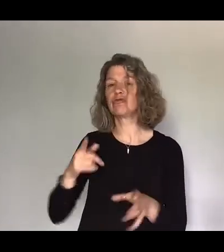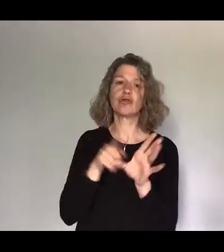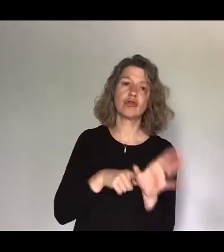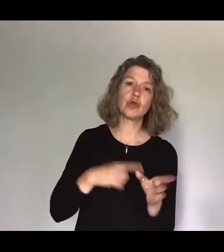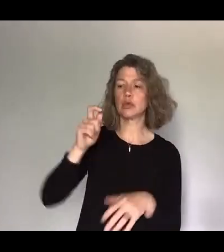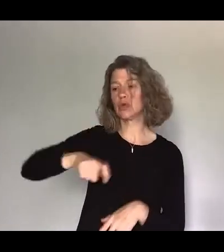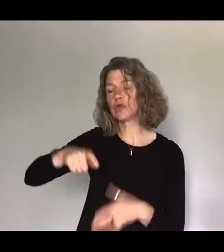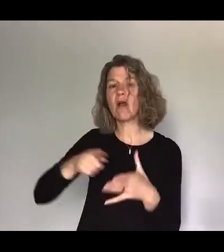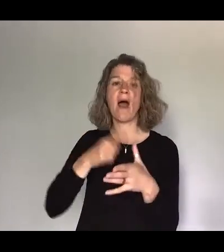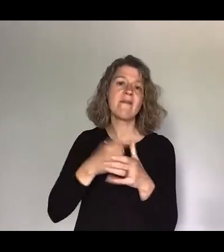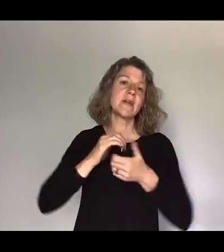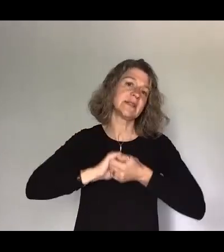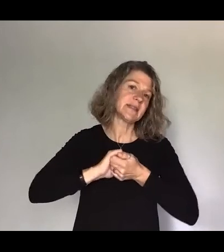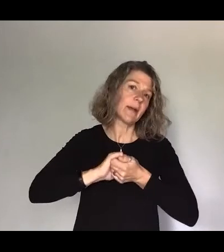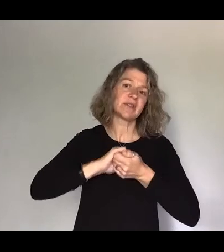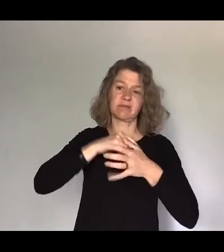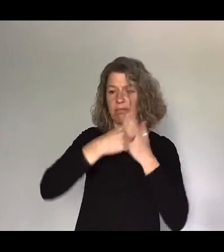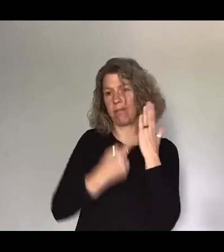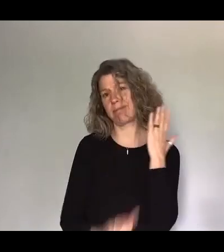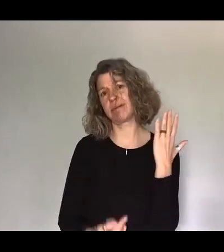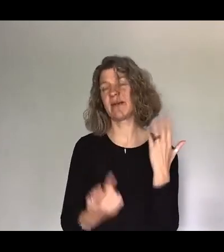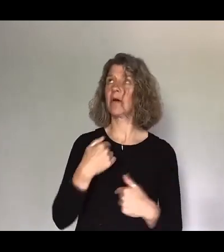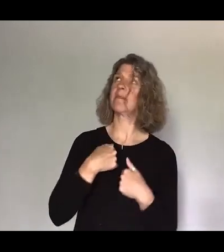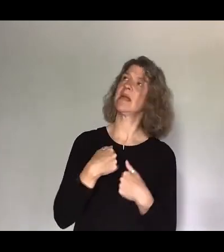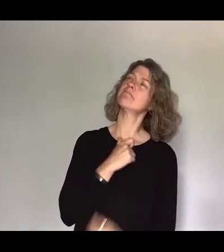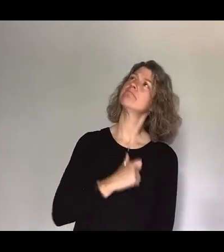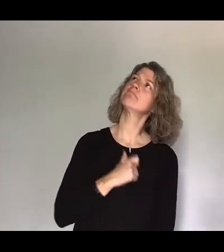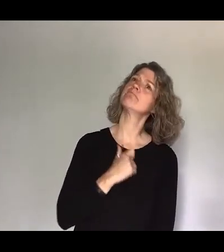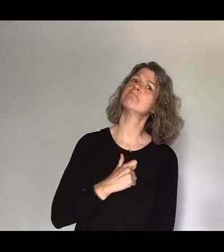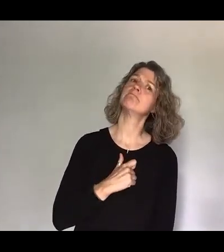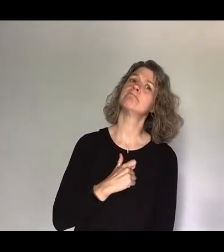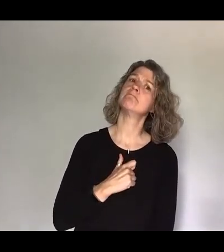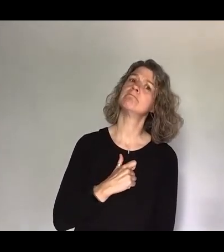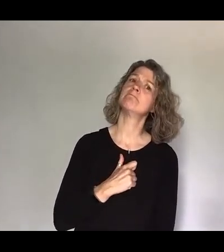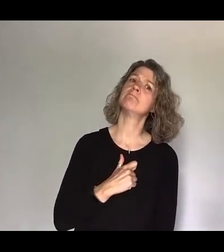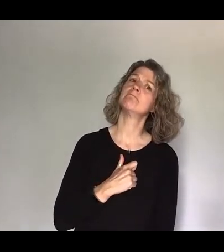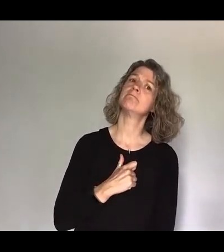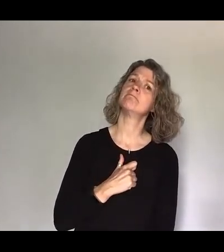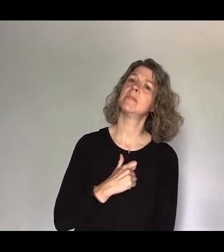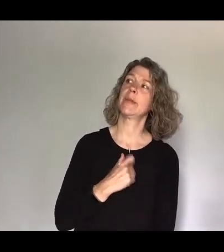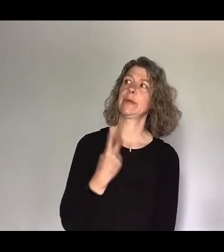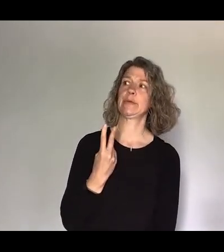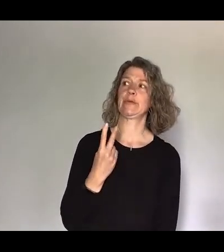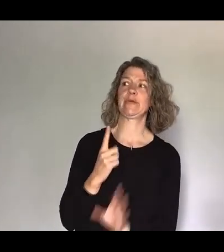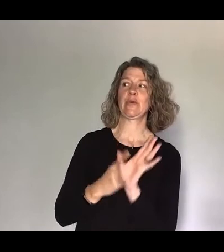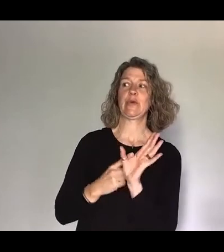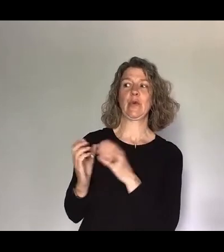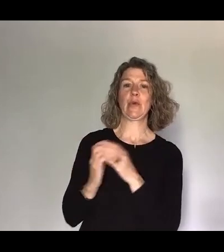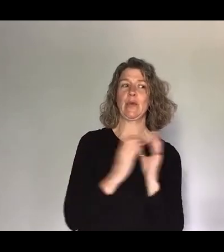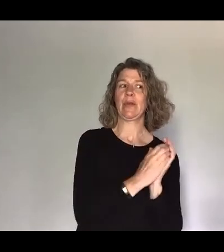discipleship. For me... You are sandwiched between two youth pastors. It's got to be the youth team. Yay! Or